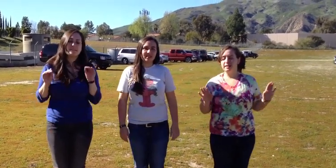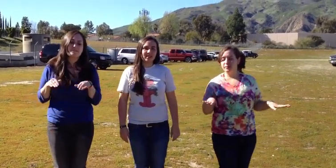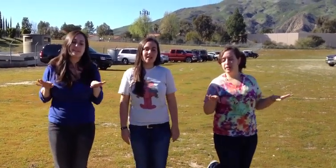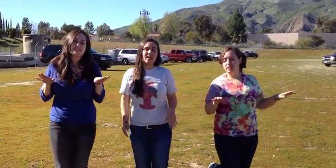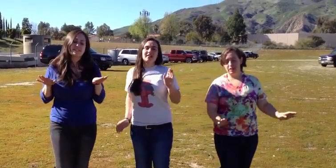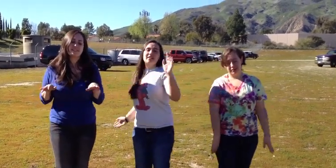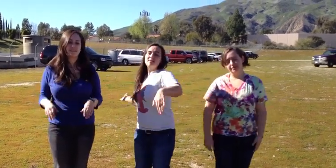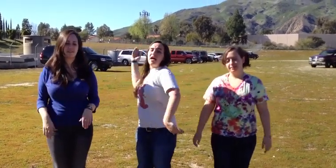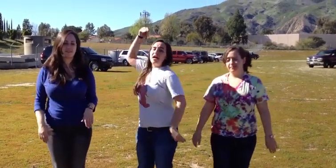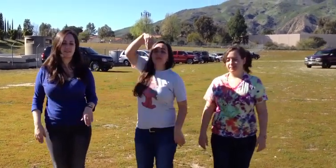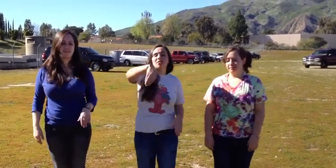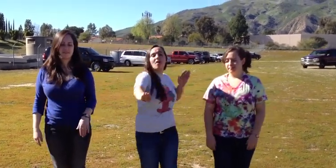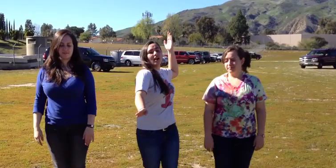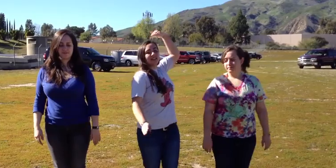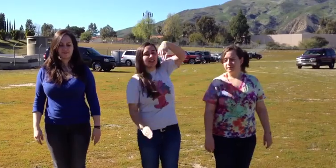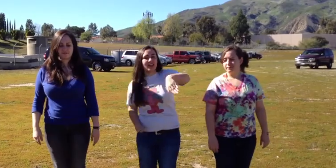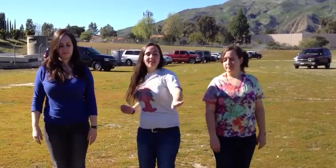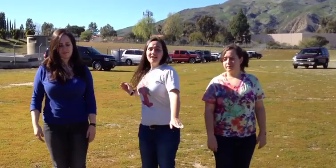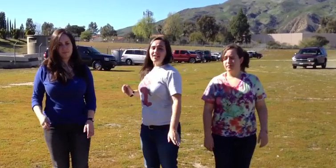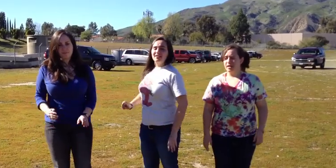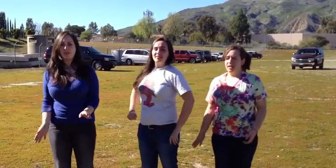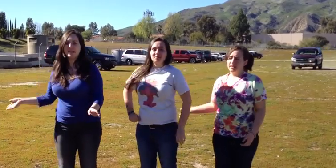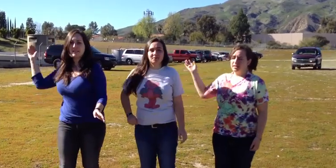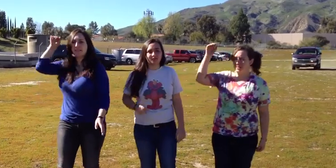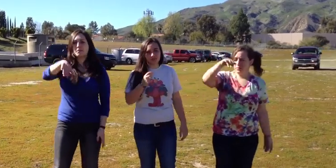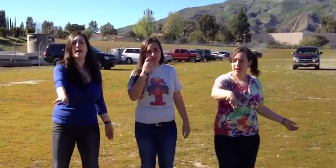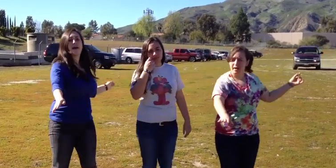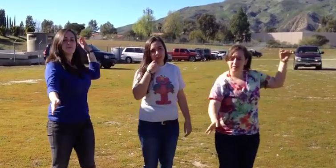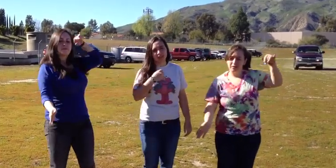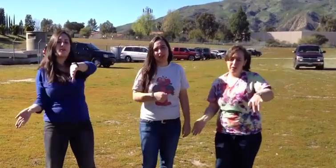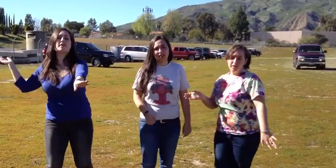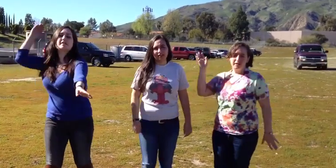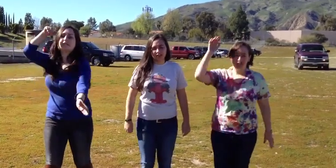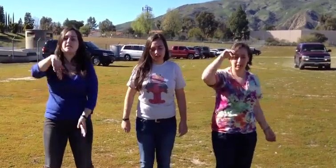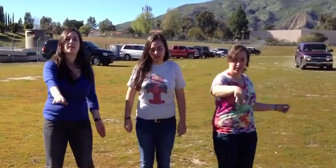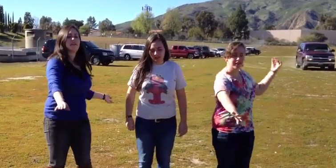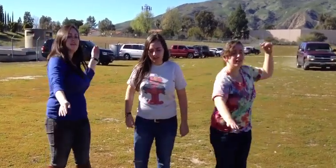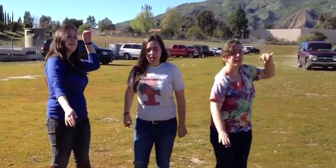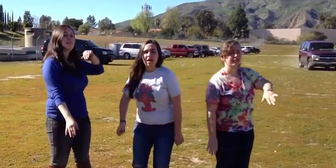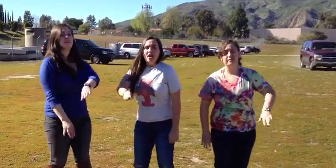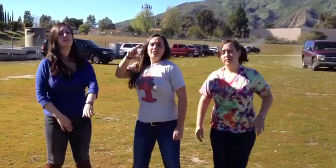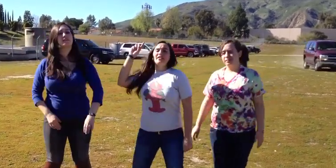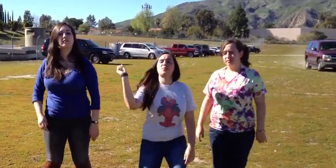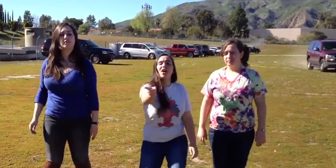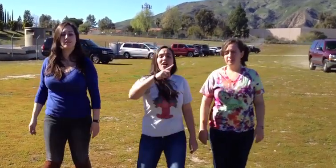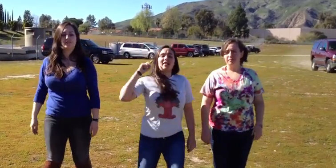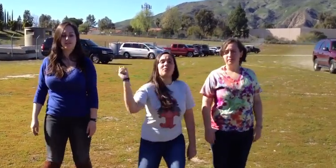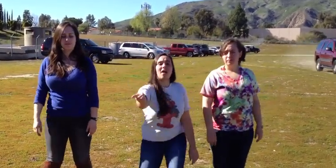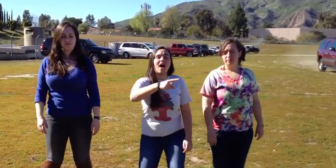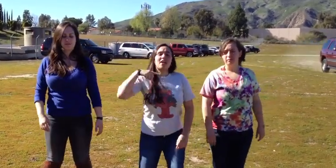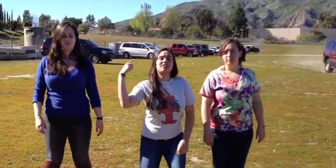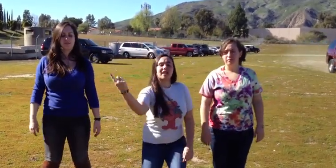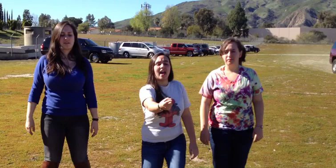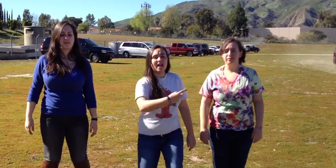splash. They swam towards each other As they swam towards each other The swirling waters came